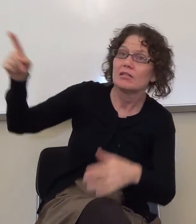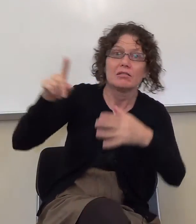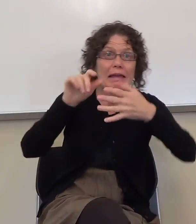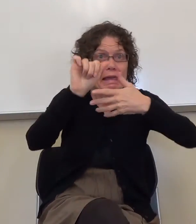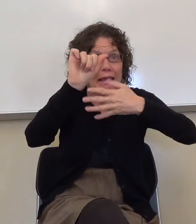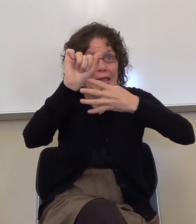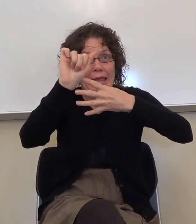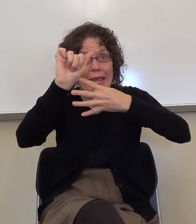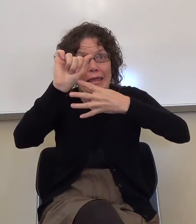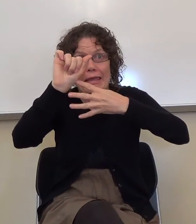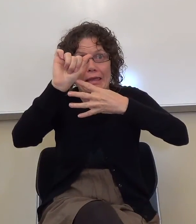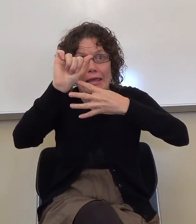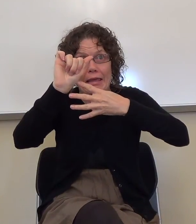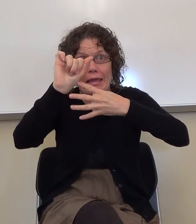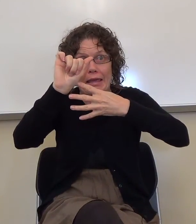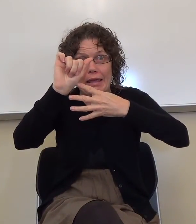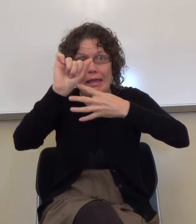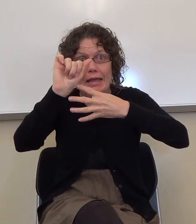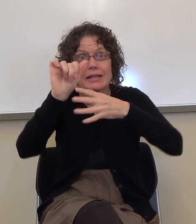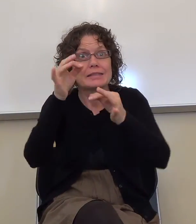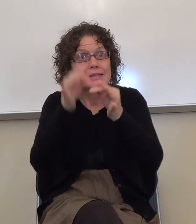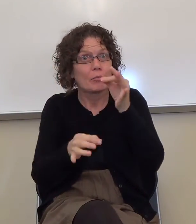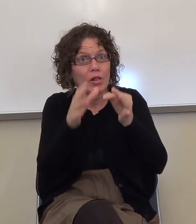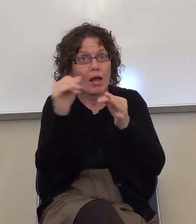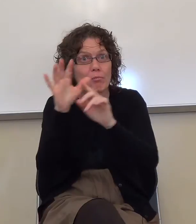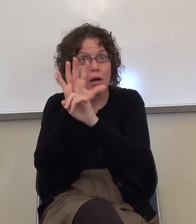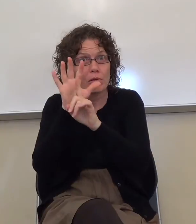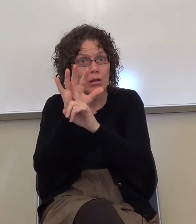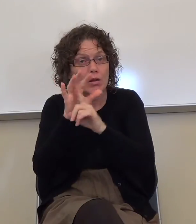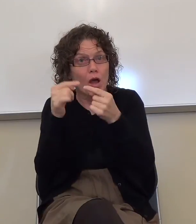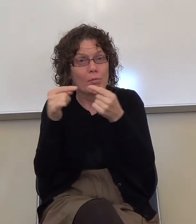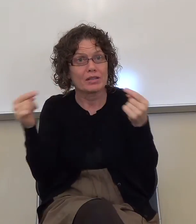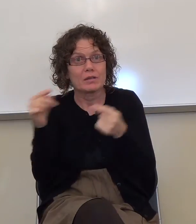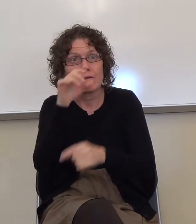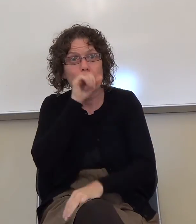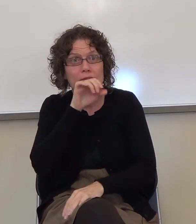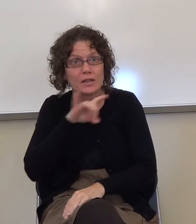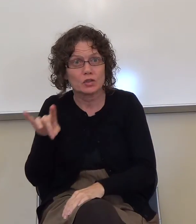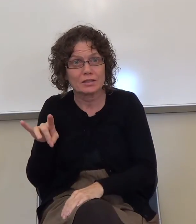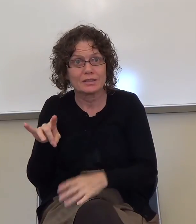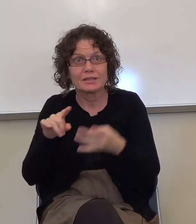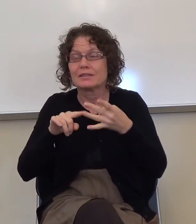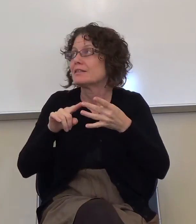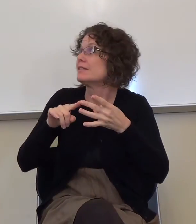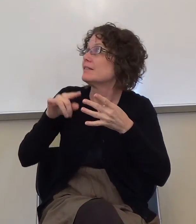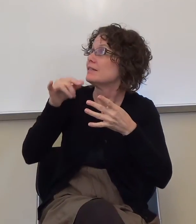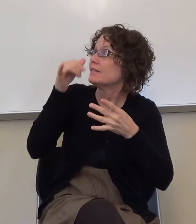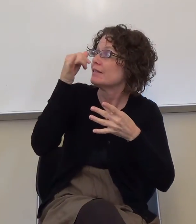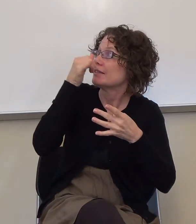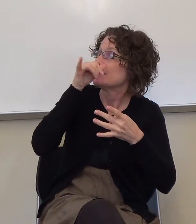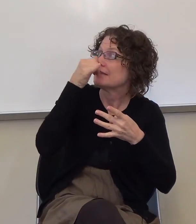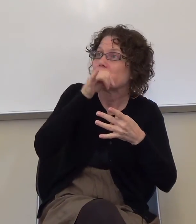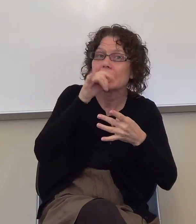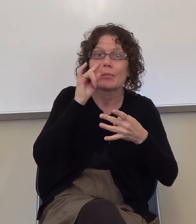that the opposite of old-fashioned? Silly and boring? No. True?